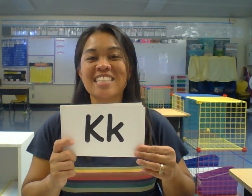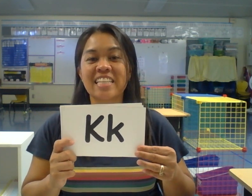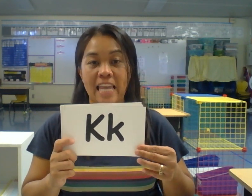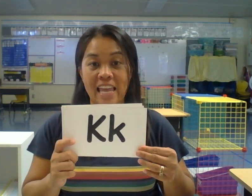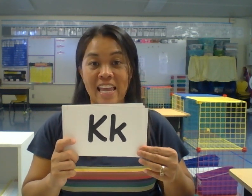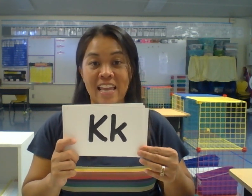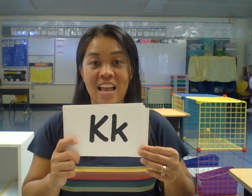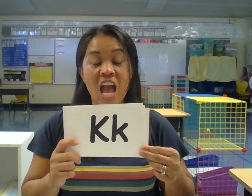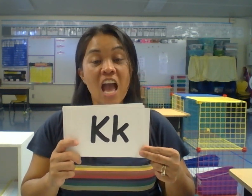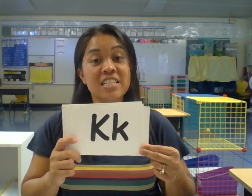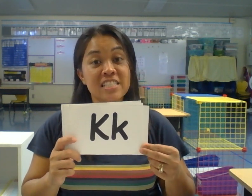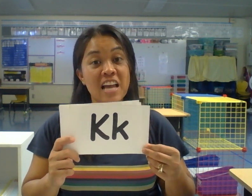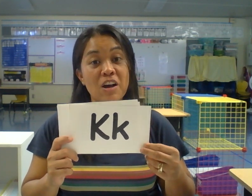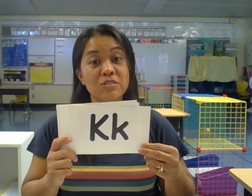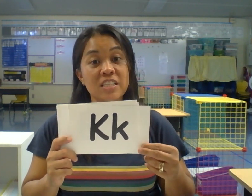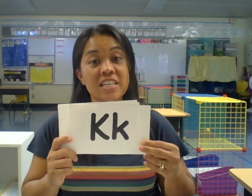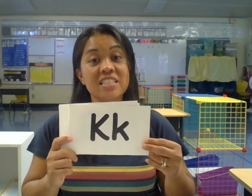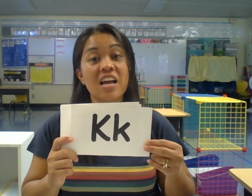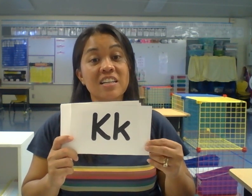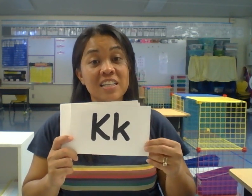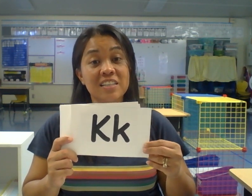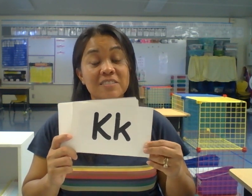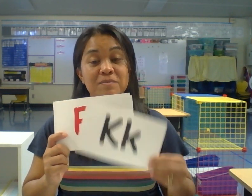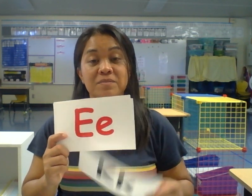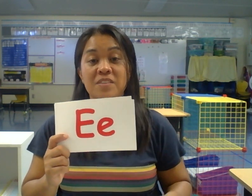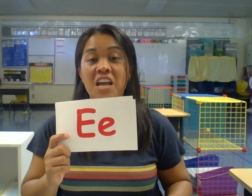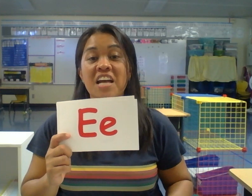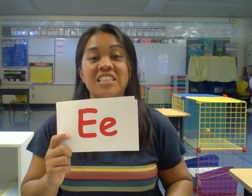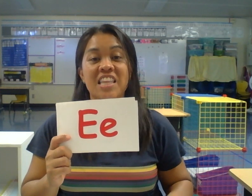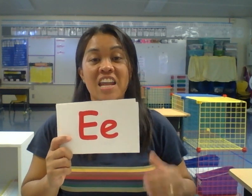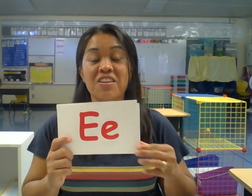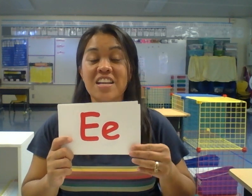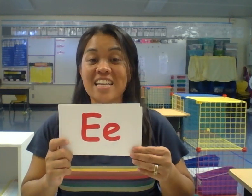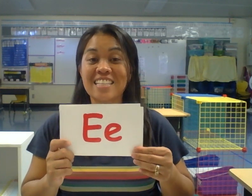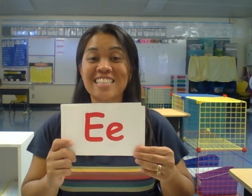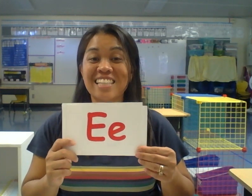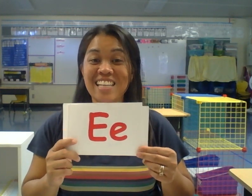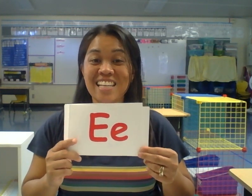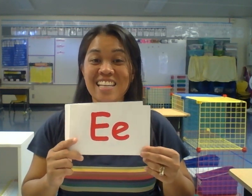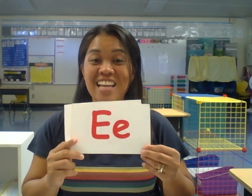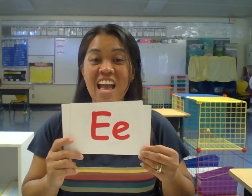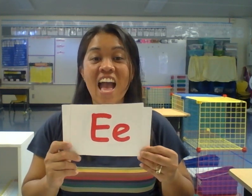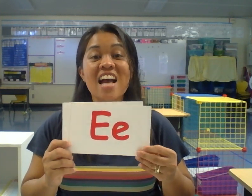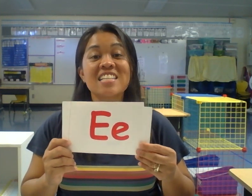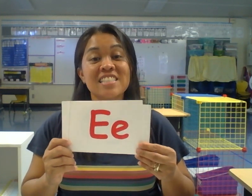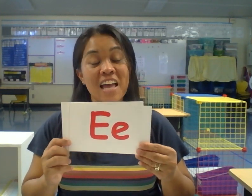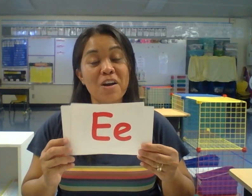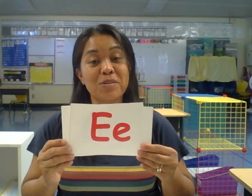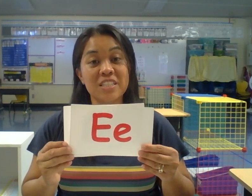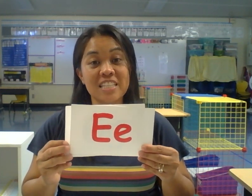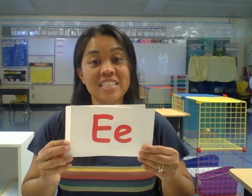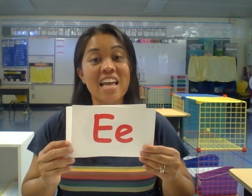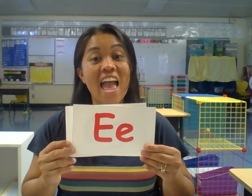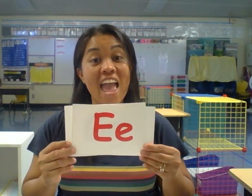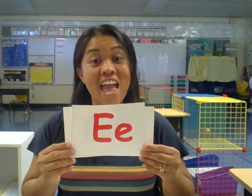K. Sound is K. Letter is E. Sound is F.